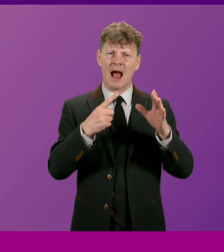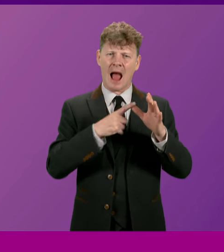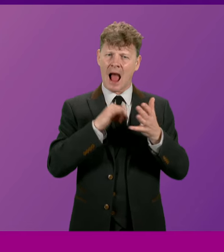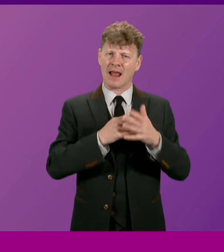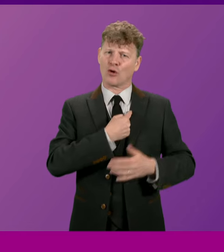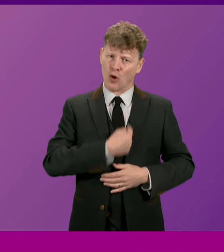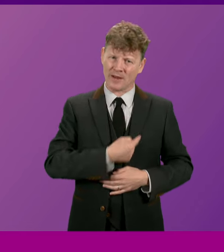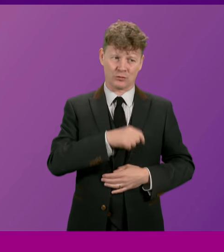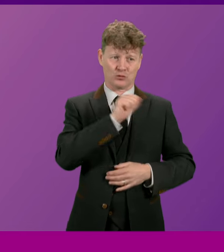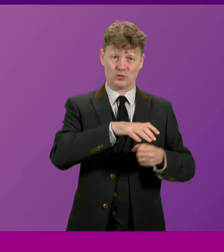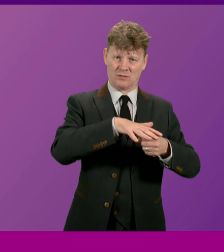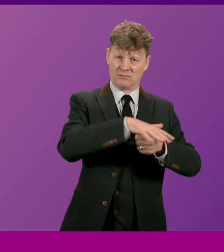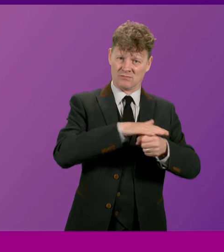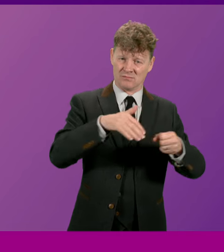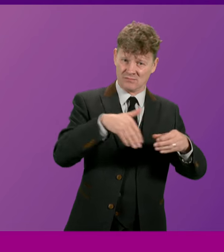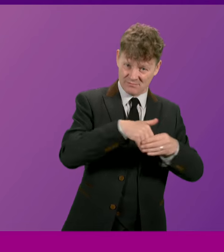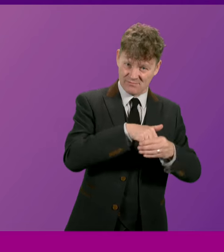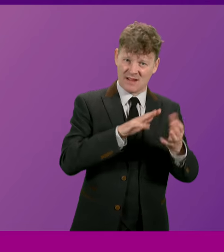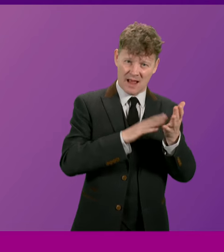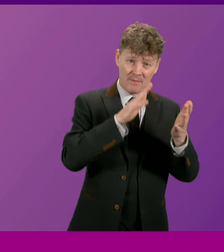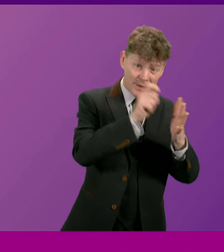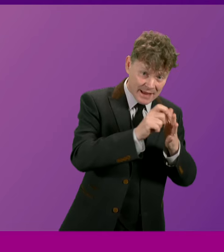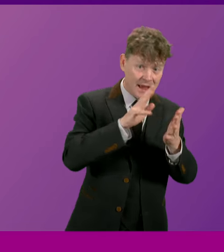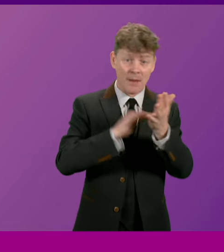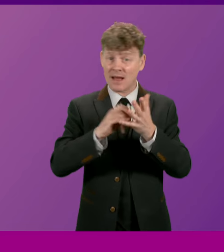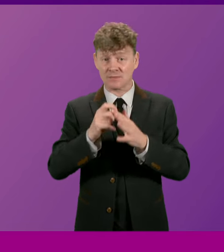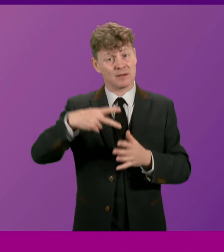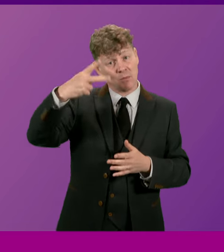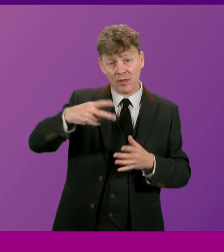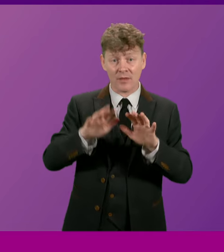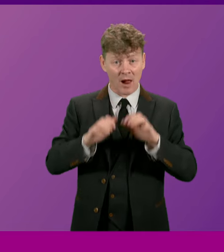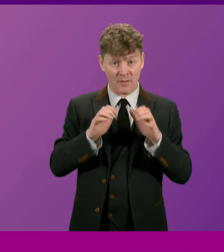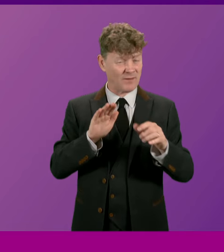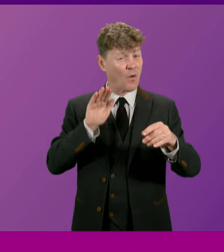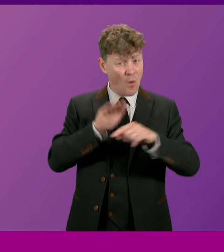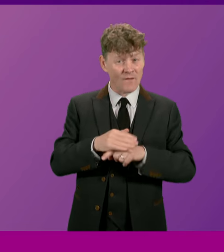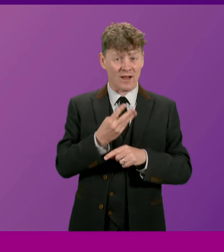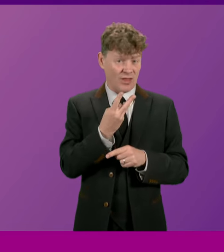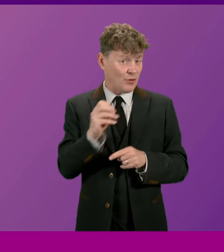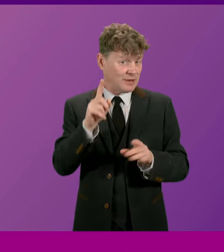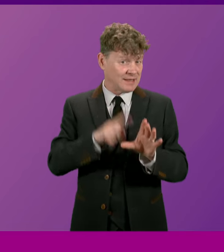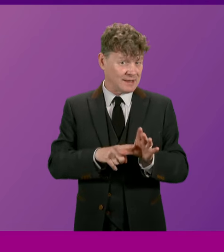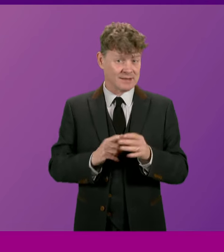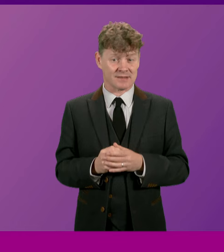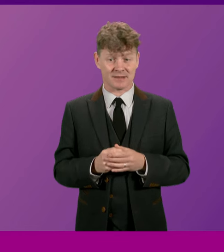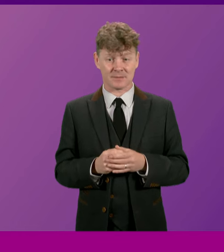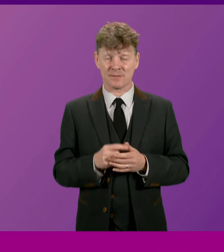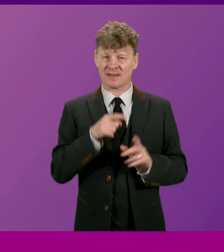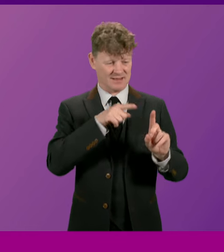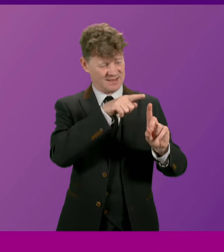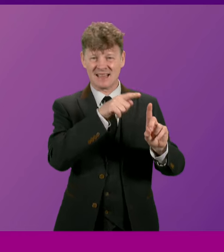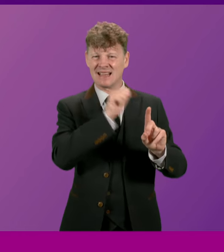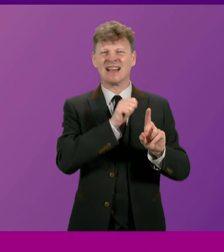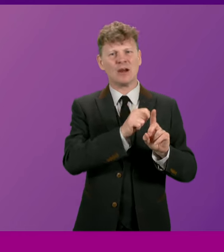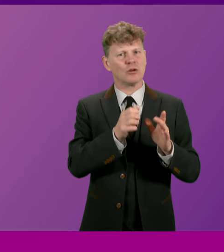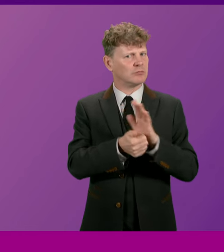and to the people that he served in both Holyrood and Westminster for over three decades. He was a politician of